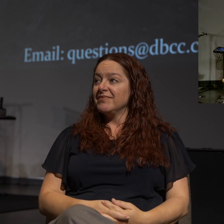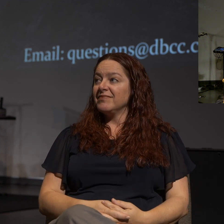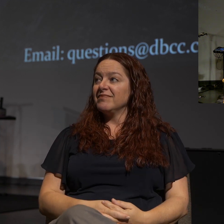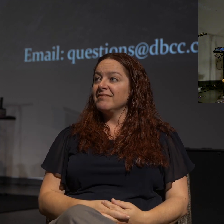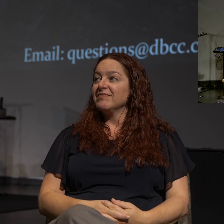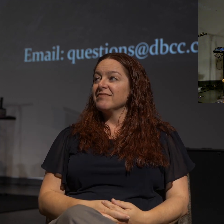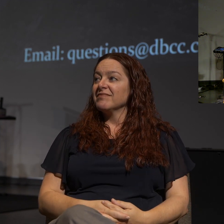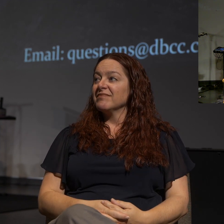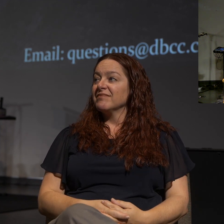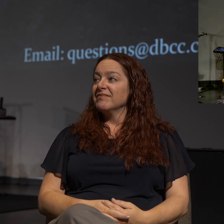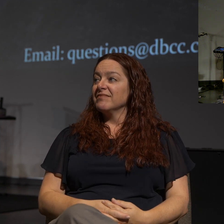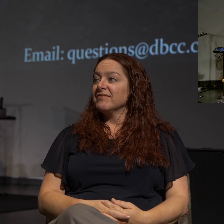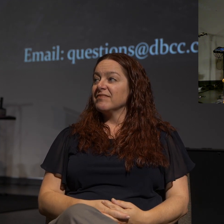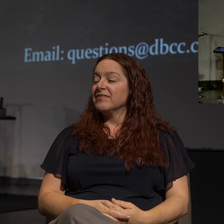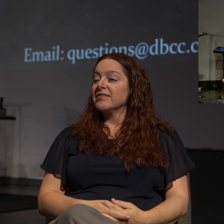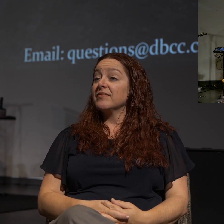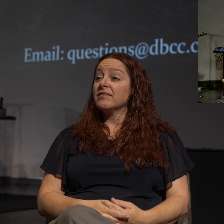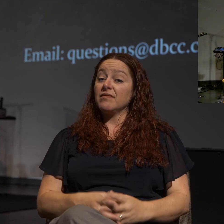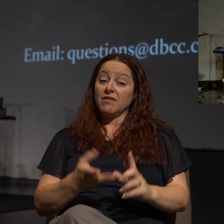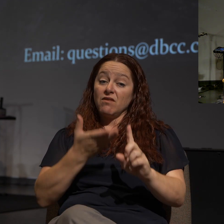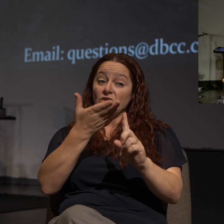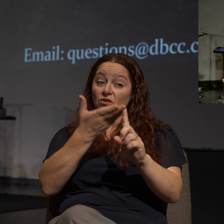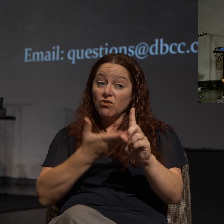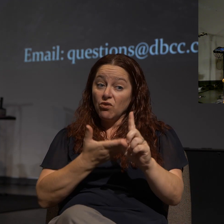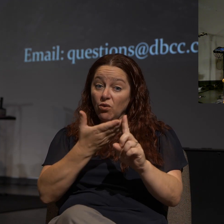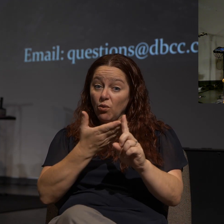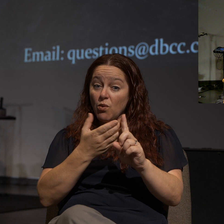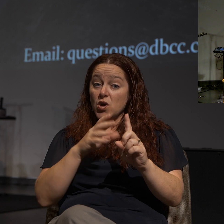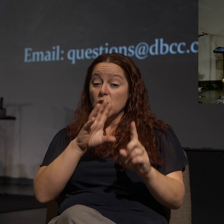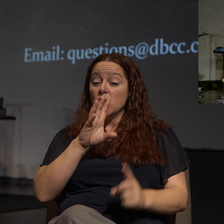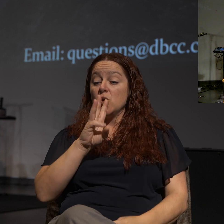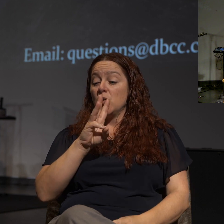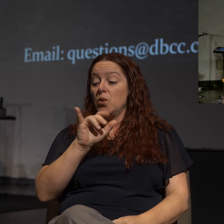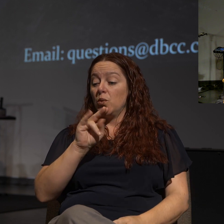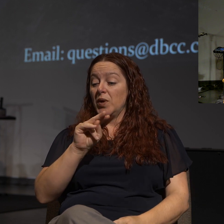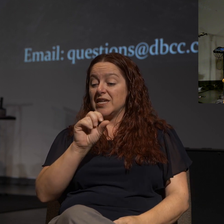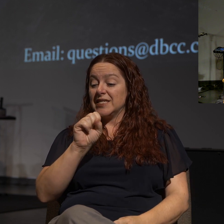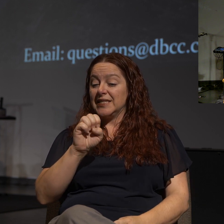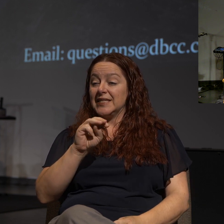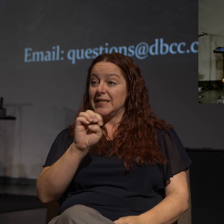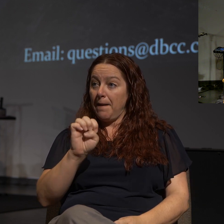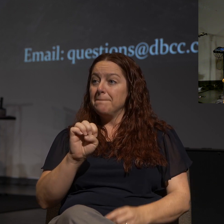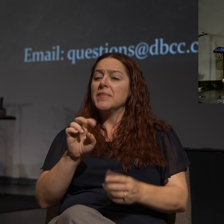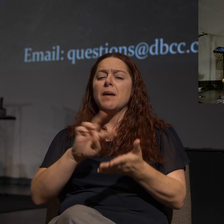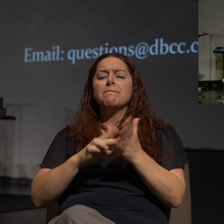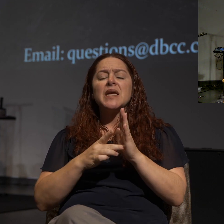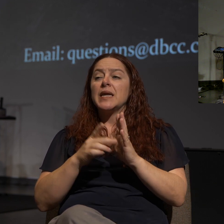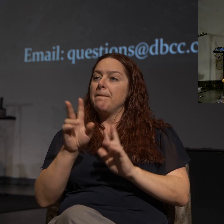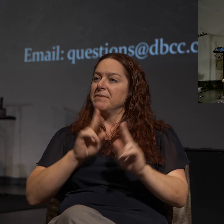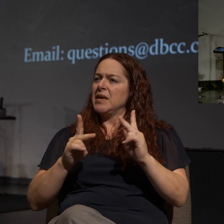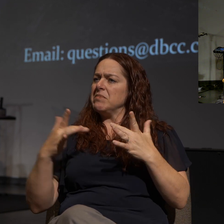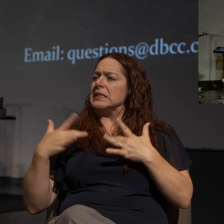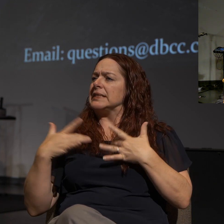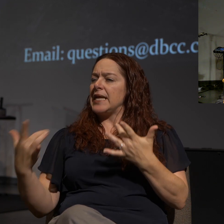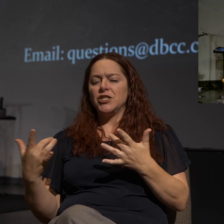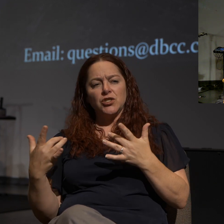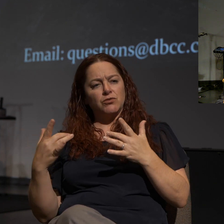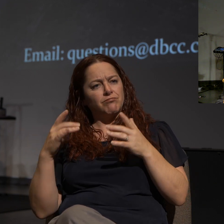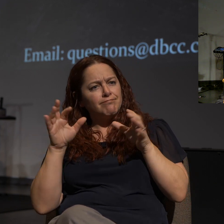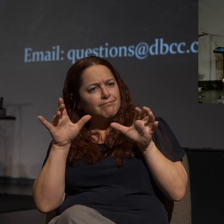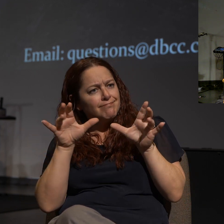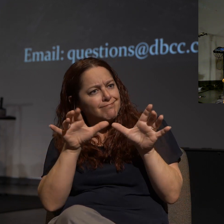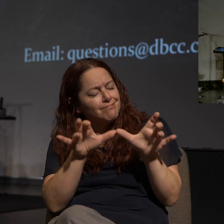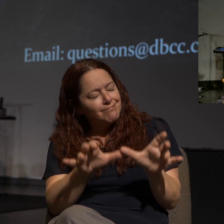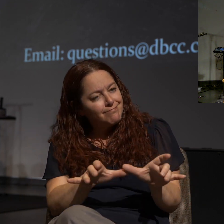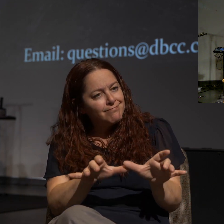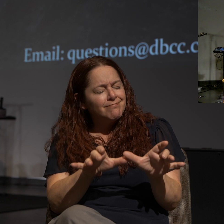When you are winsome, people generally are attracted to you. The way